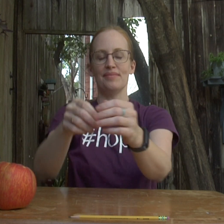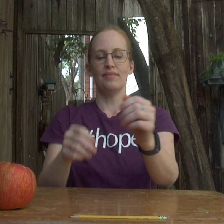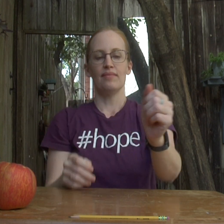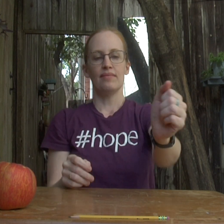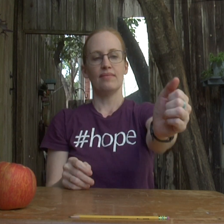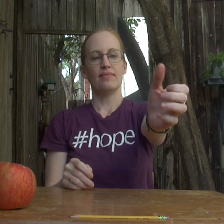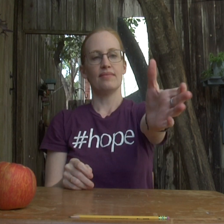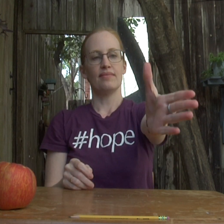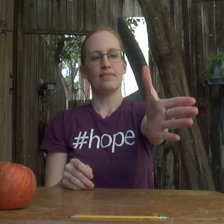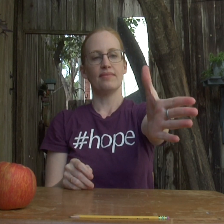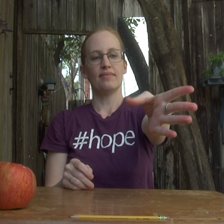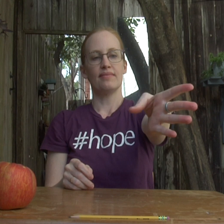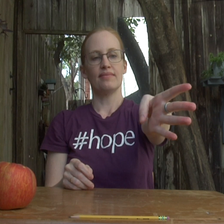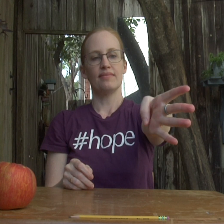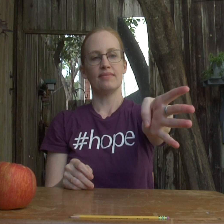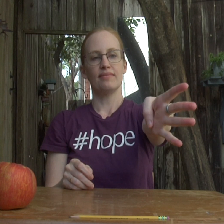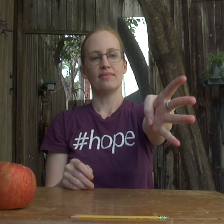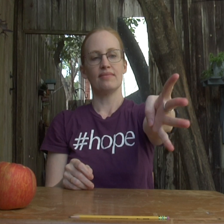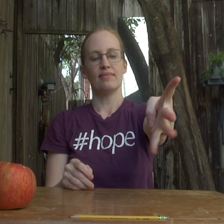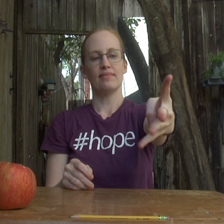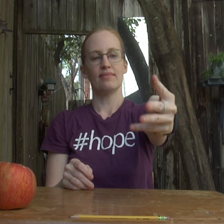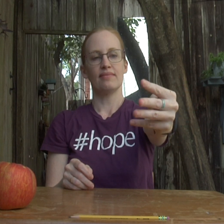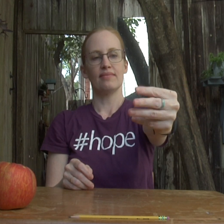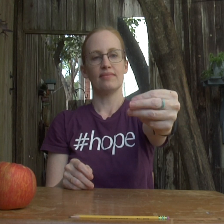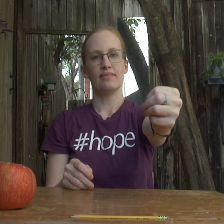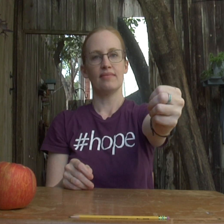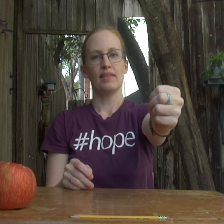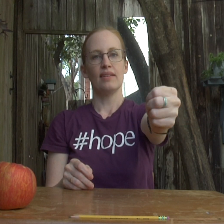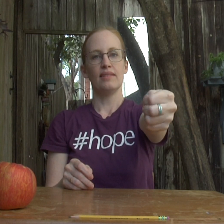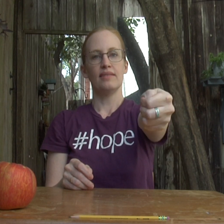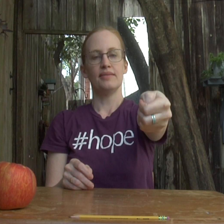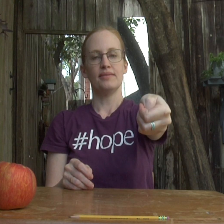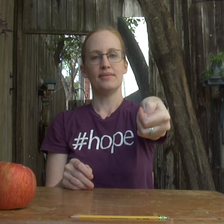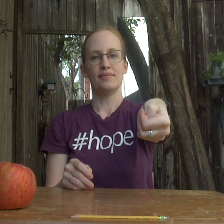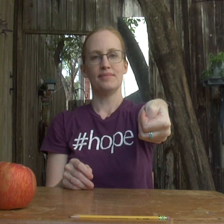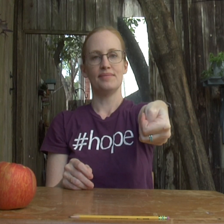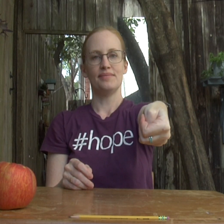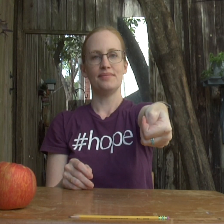Good. And switch. Thumb in. Fingertips around. Angle it down.